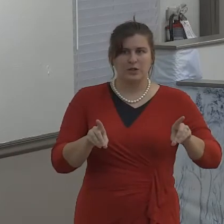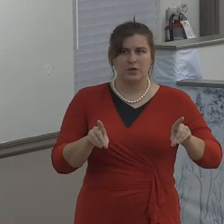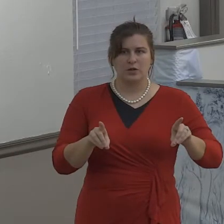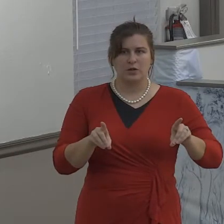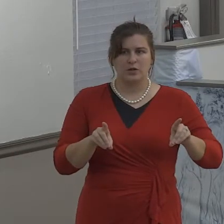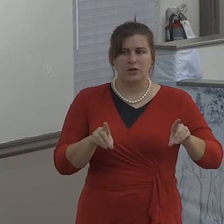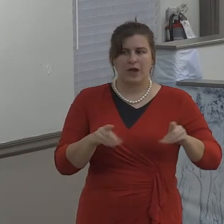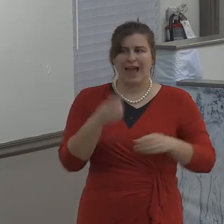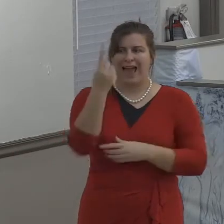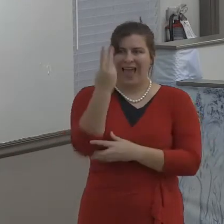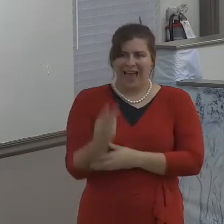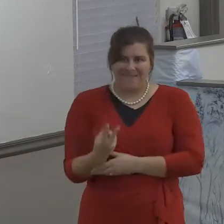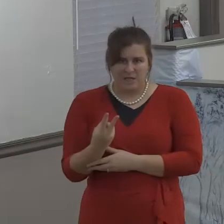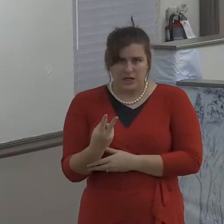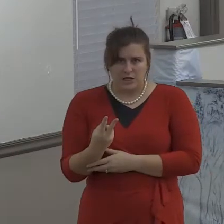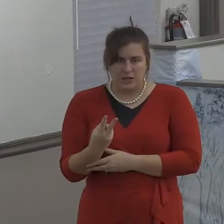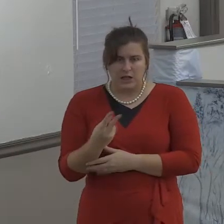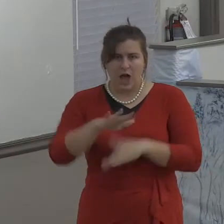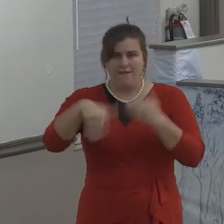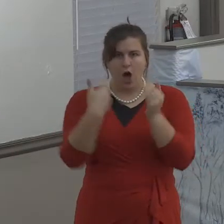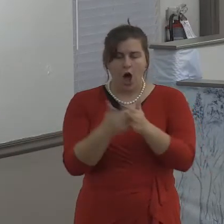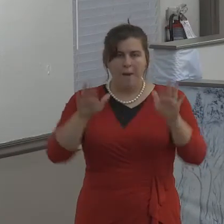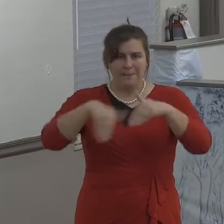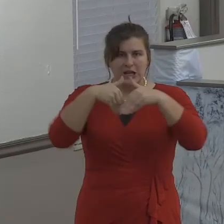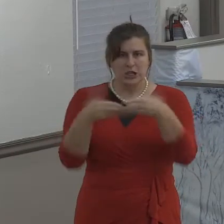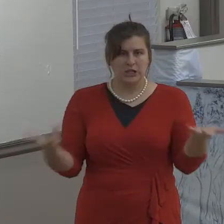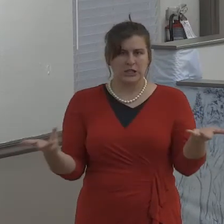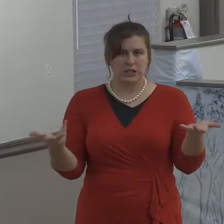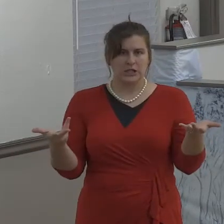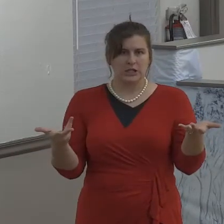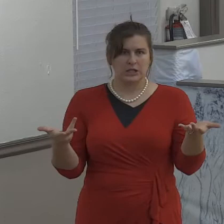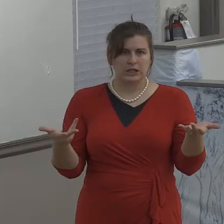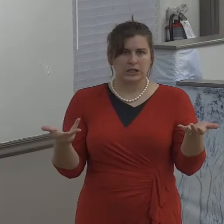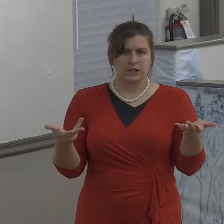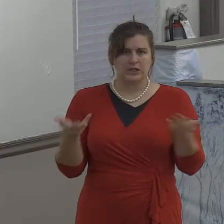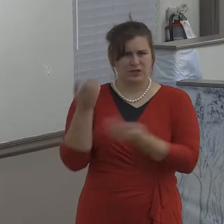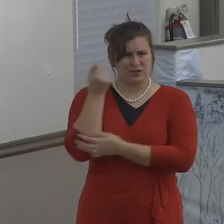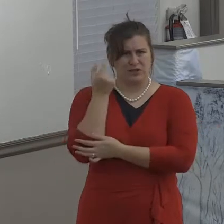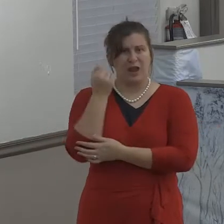that this retreat's costing twice as much as what you're paying.